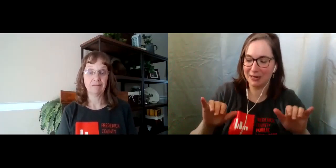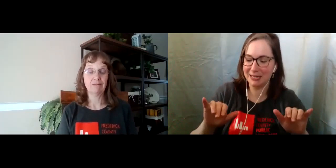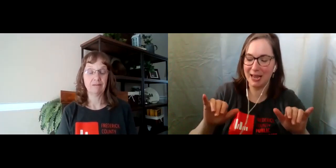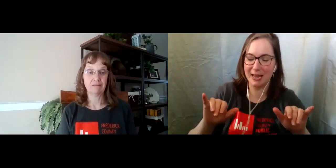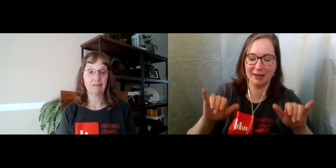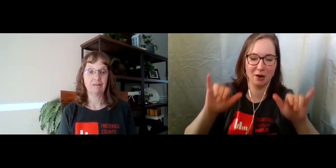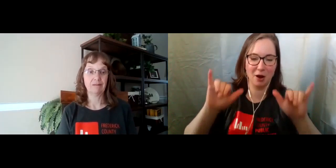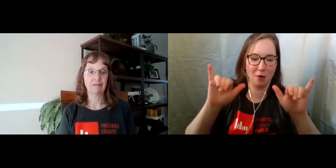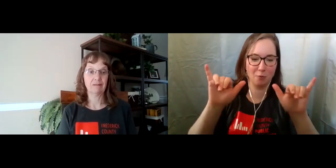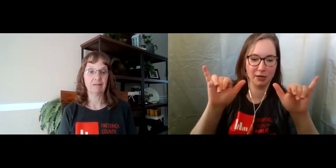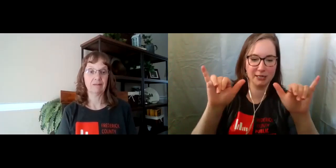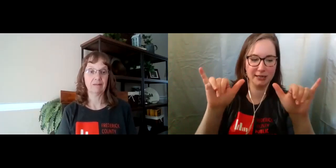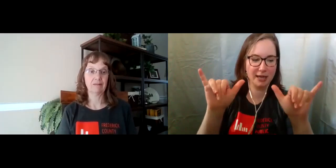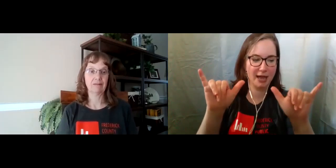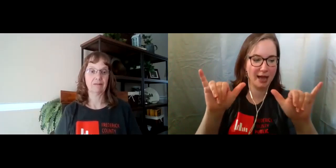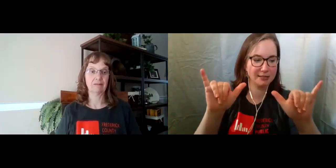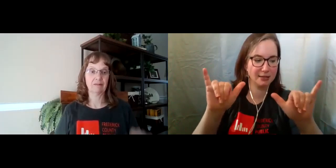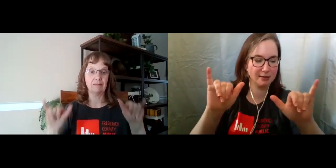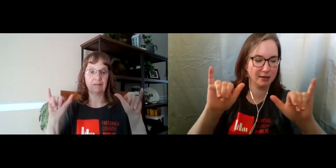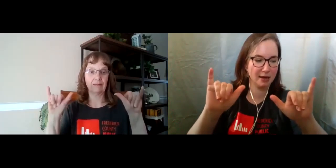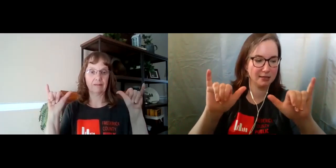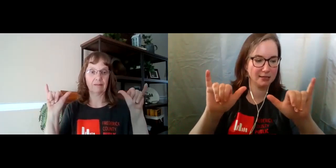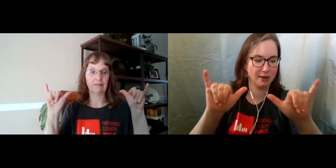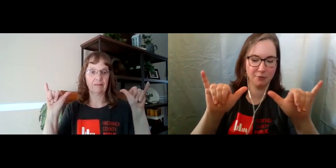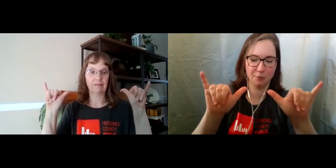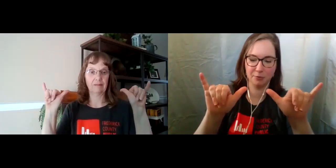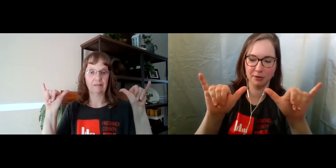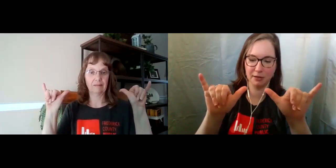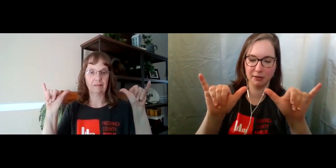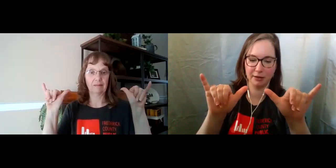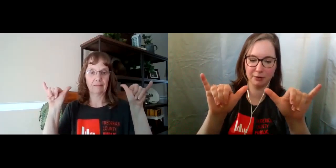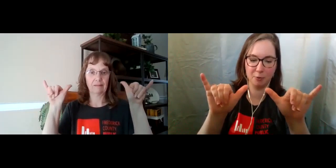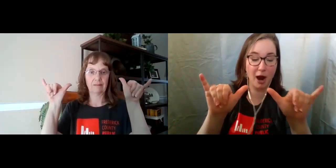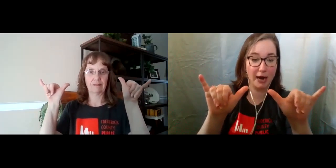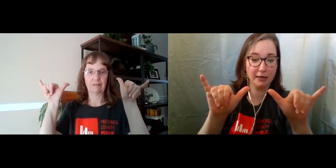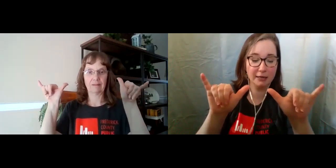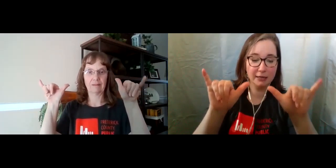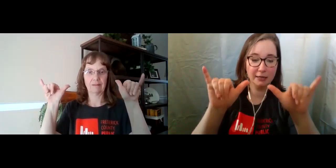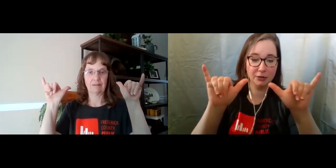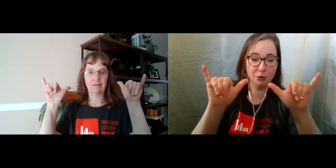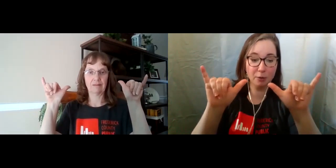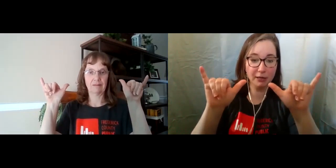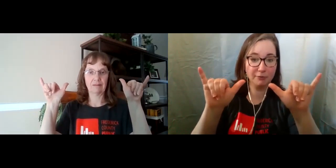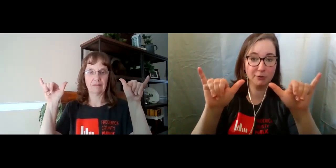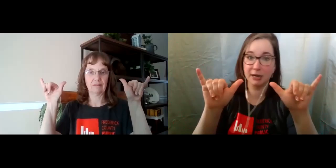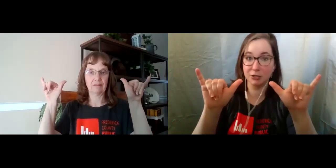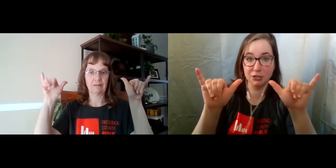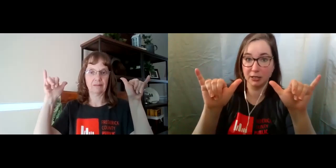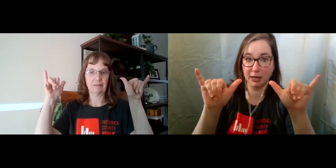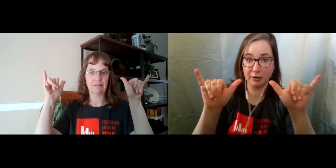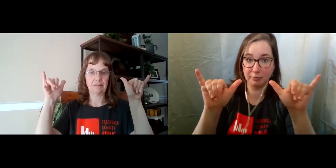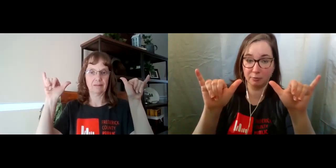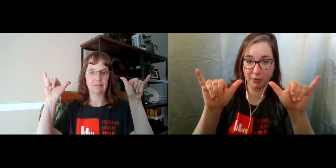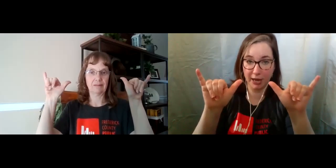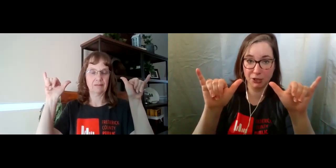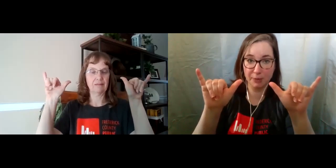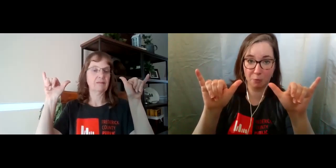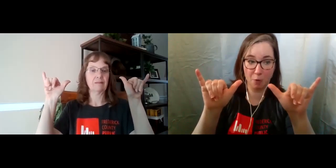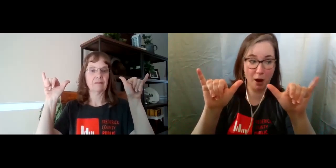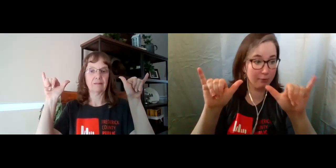take the ASL sign for the letter Y. And normally if we're signing just the letter, the handshape for Y, we